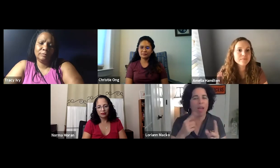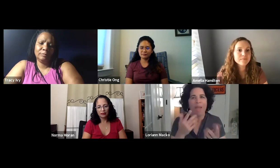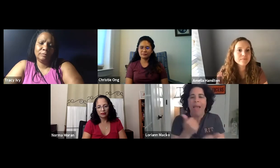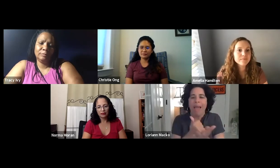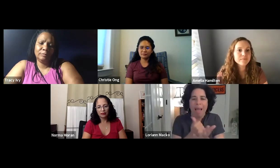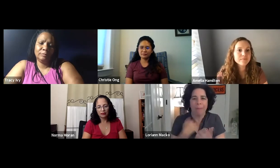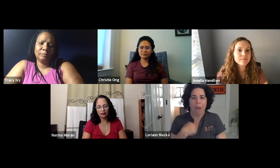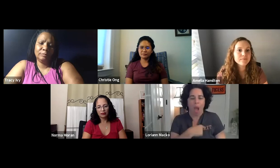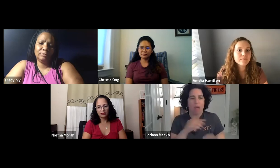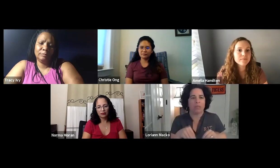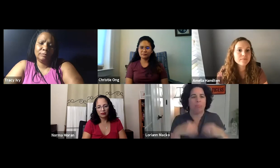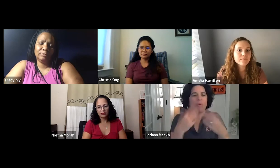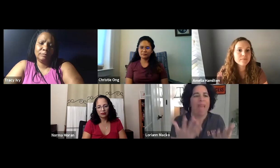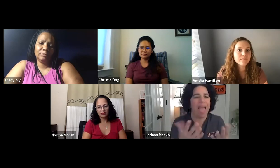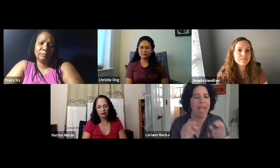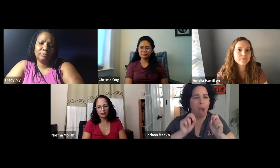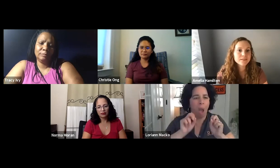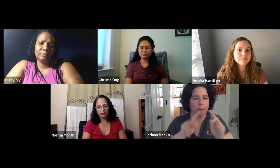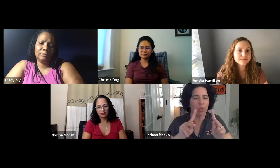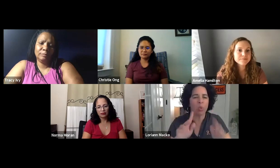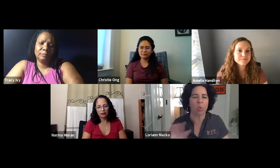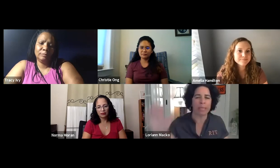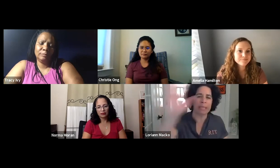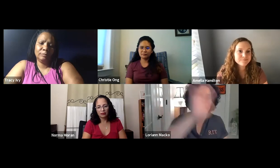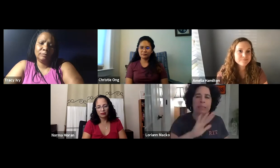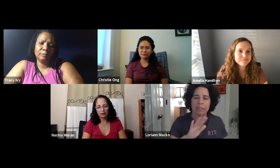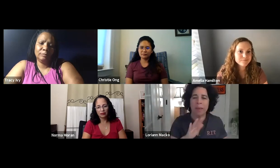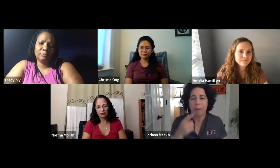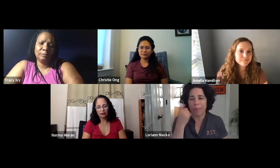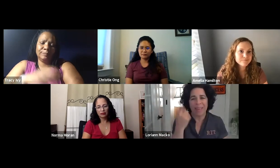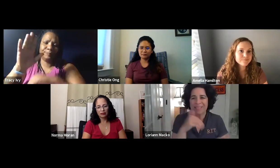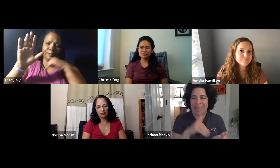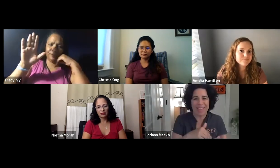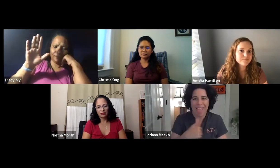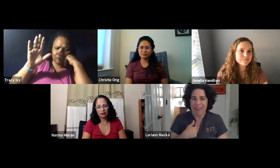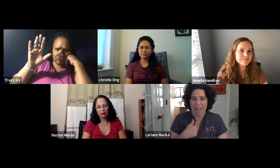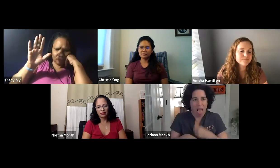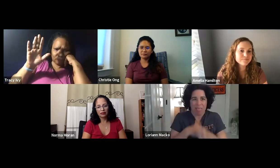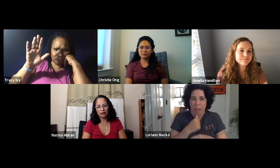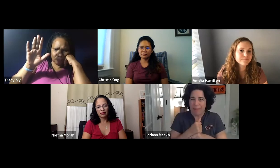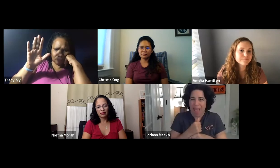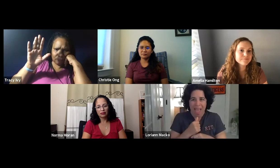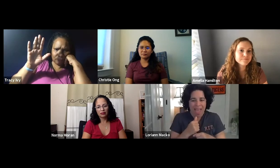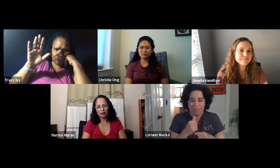Networking really is key and helps us to be able to provide opportunities all over. Because again,